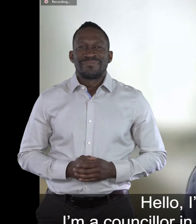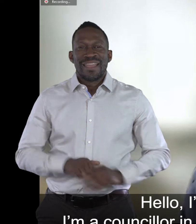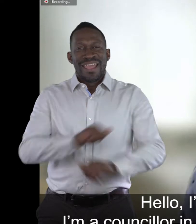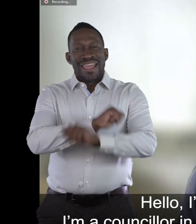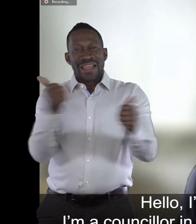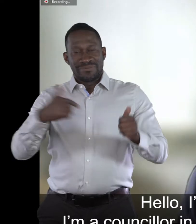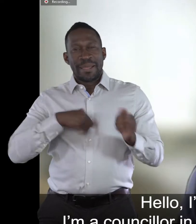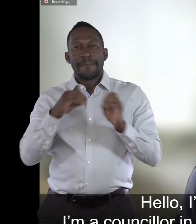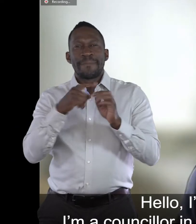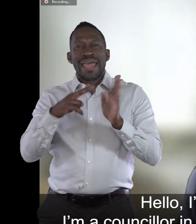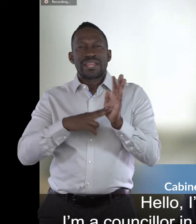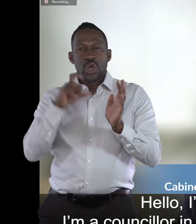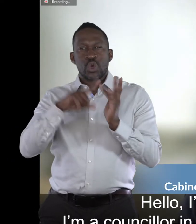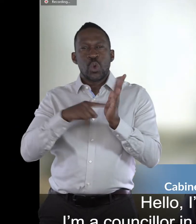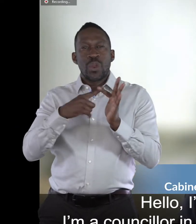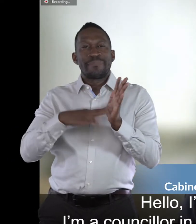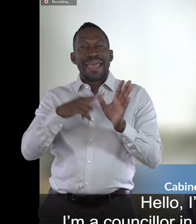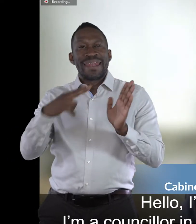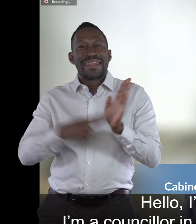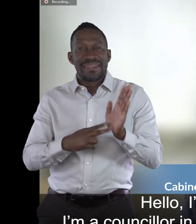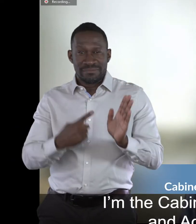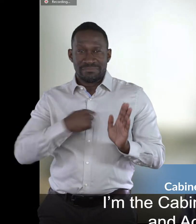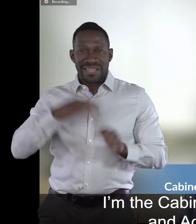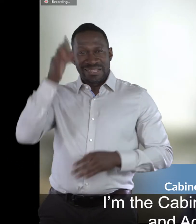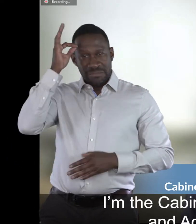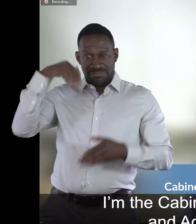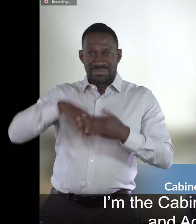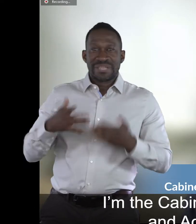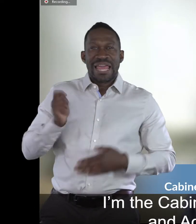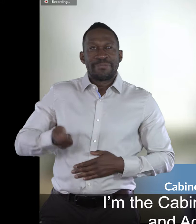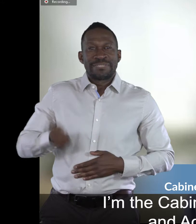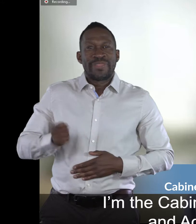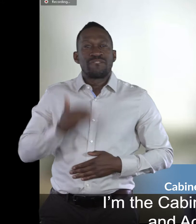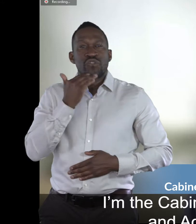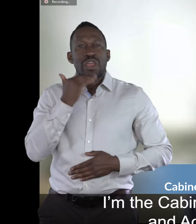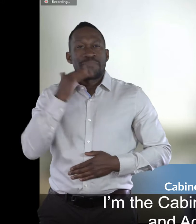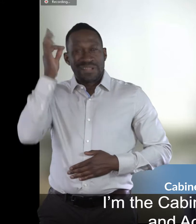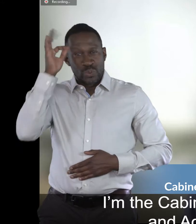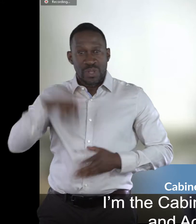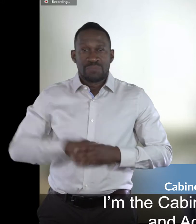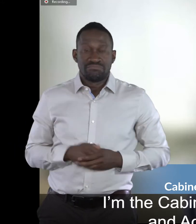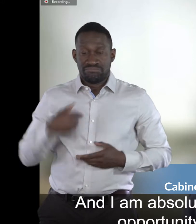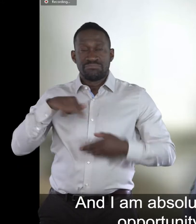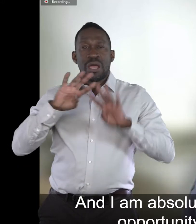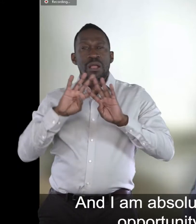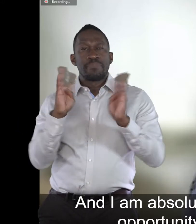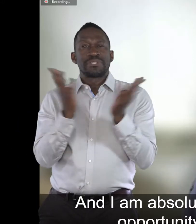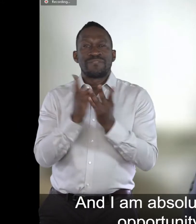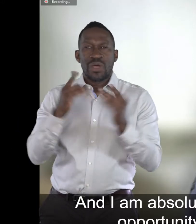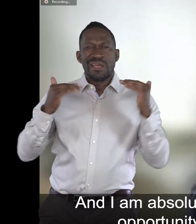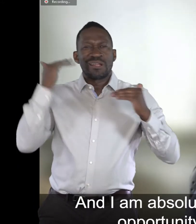Hello, I'm Ben Coleman. I'm a councillor in Hammersmith and Fulham. I'm the cabinet member for Health and Adult Social Care and I'm